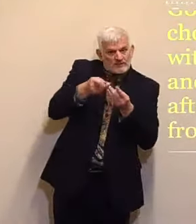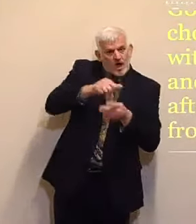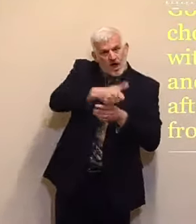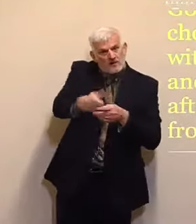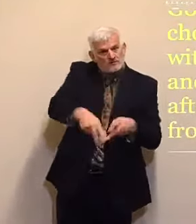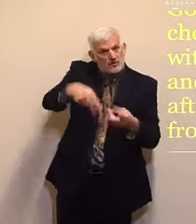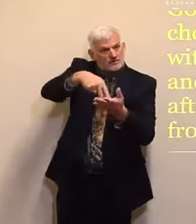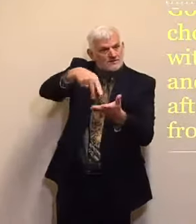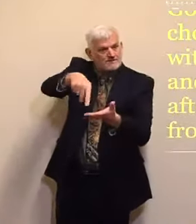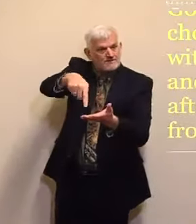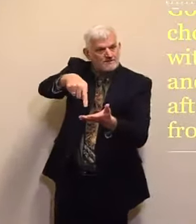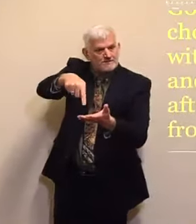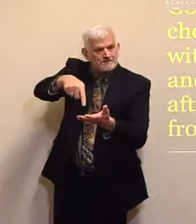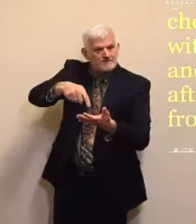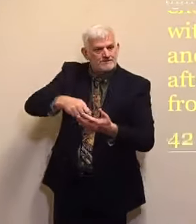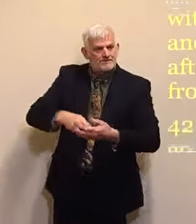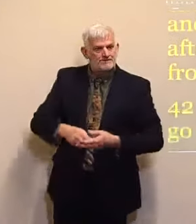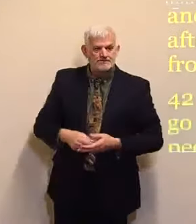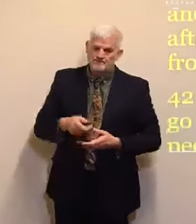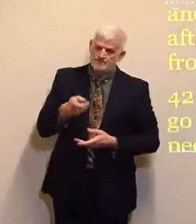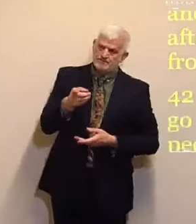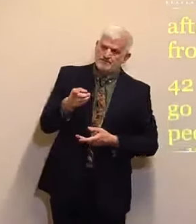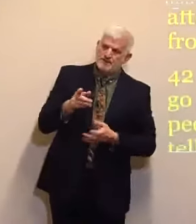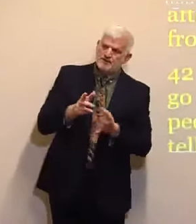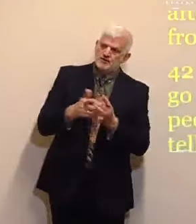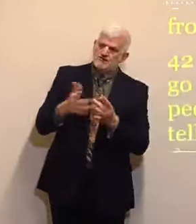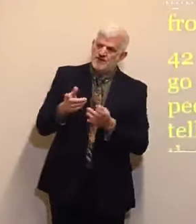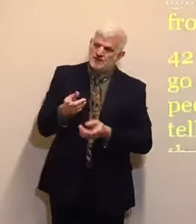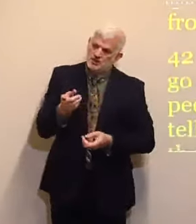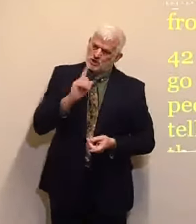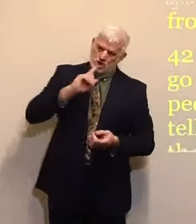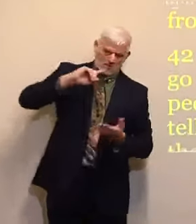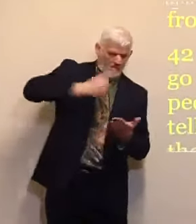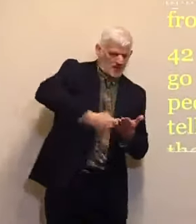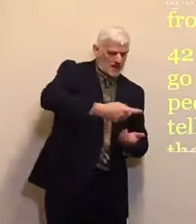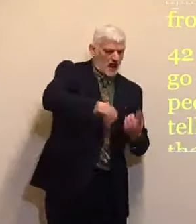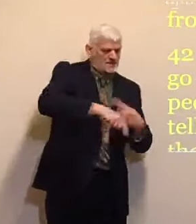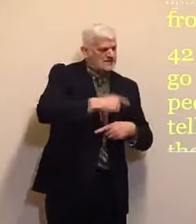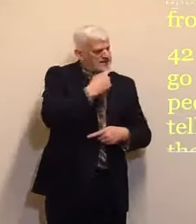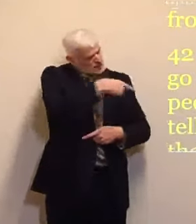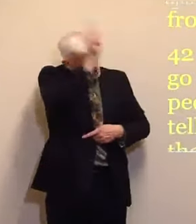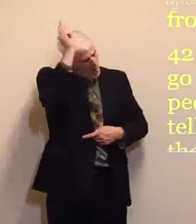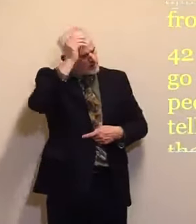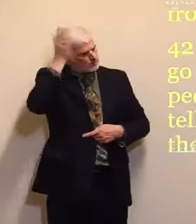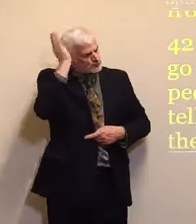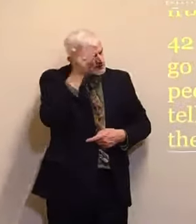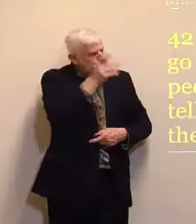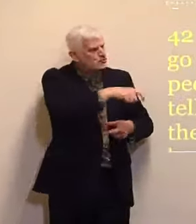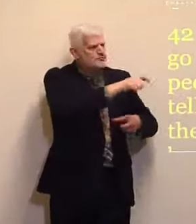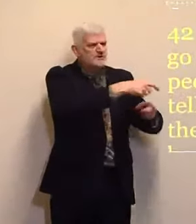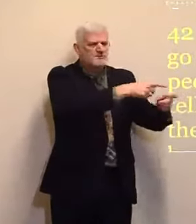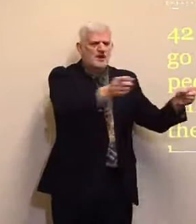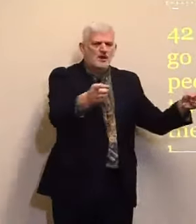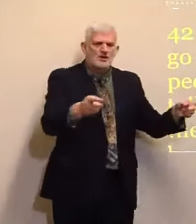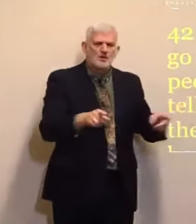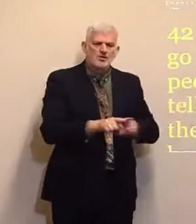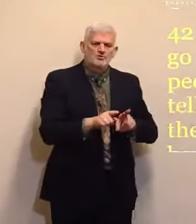And he commanded us To preach unto the people And to testify That it is he Which was